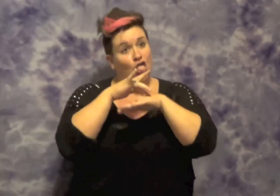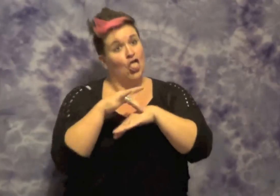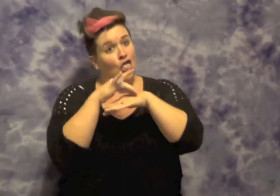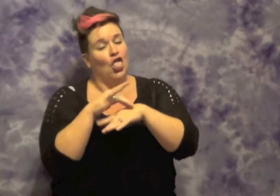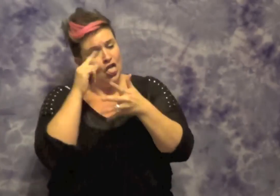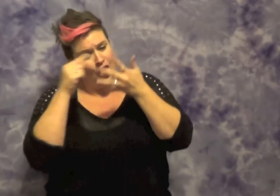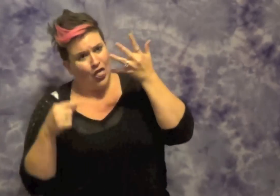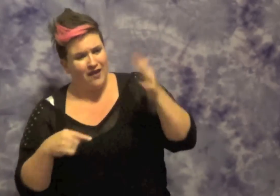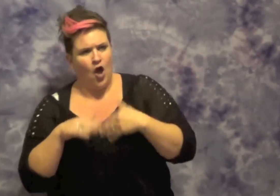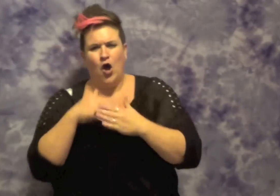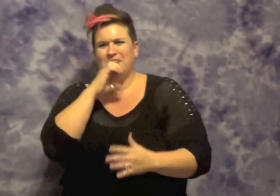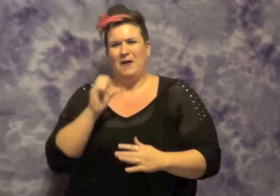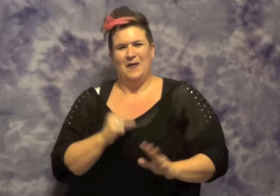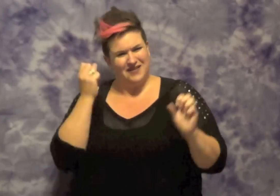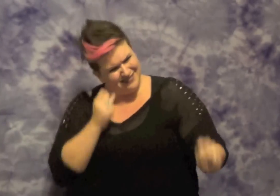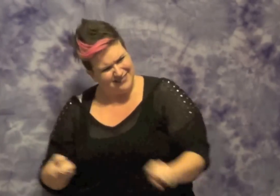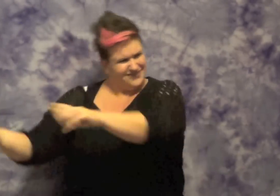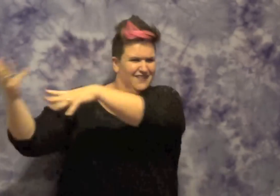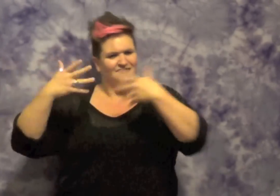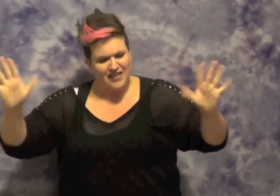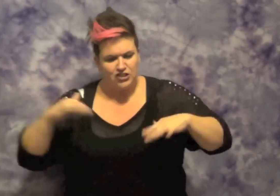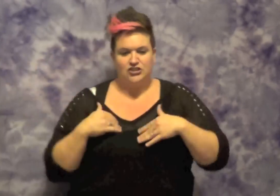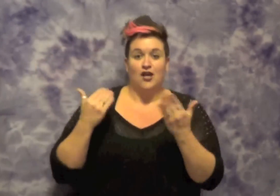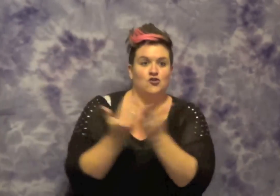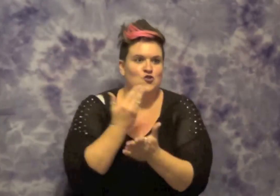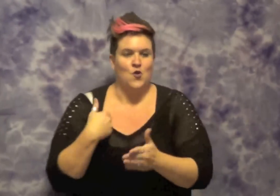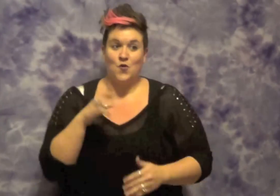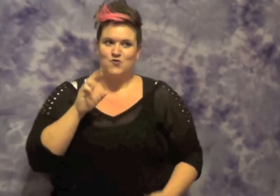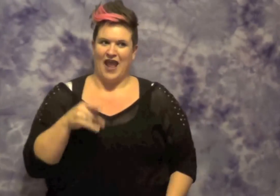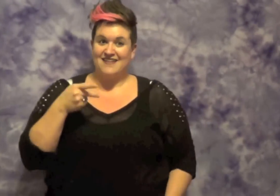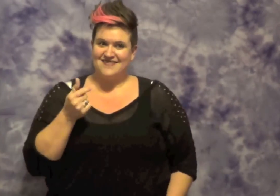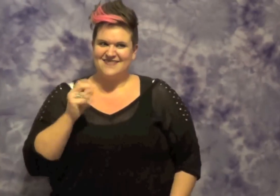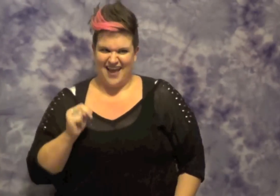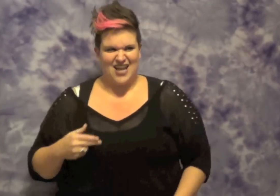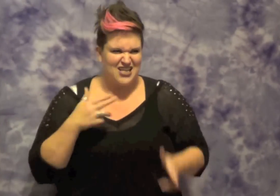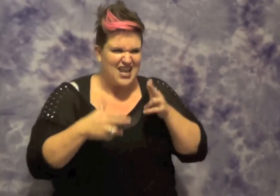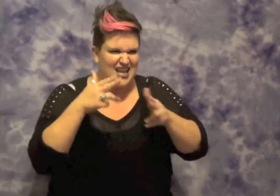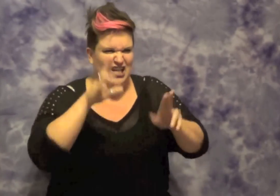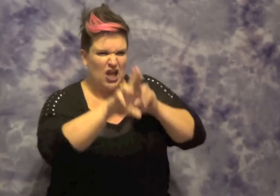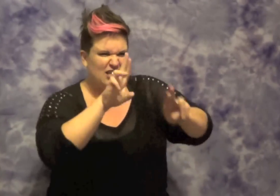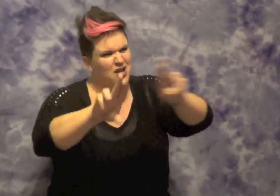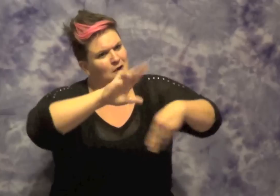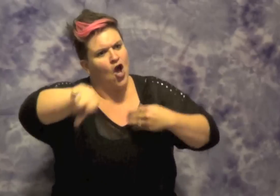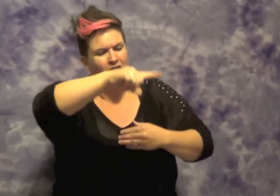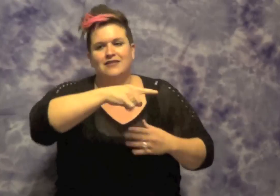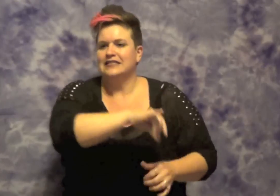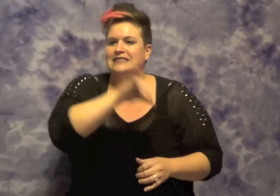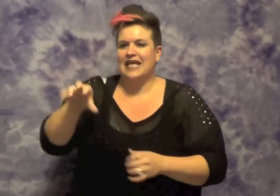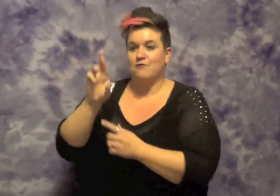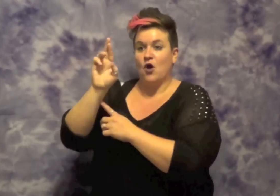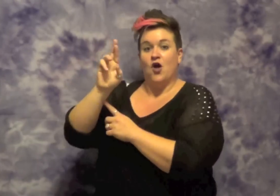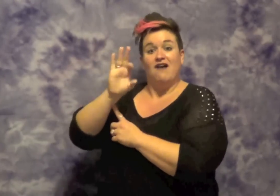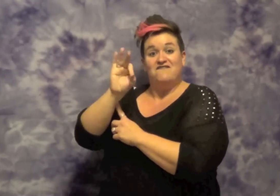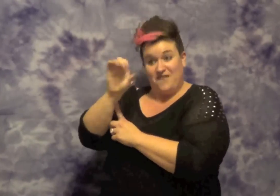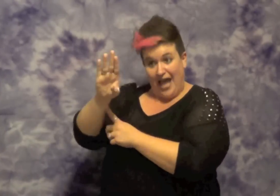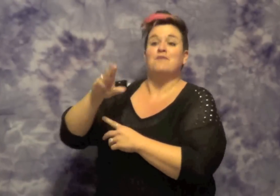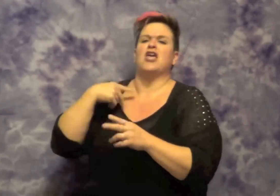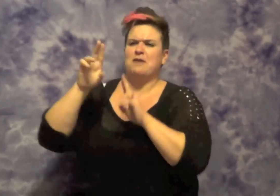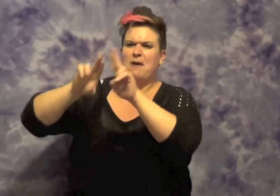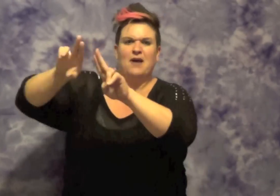normal for being normal. And I just bought a new ray gun from the future just to come and shoot ya. Like when Fabulous made Ray J mad cause Fab said he looked like a faggot. Mayweather's pad singing